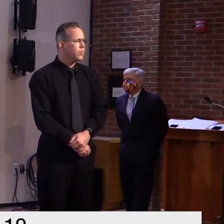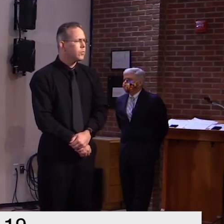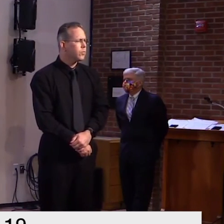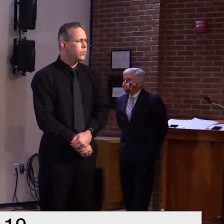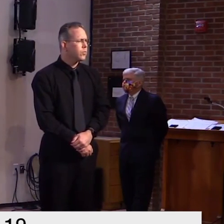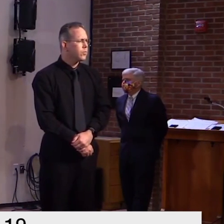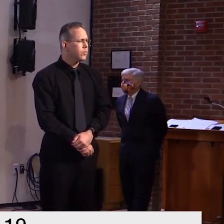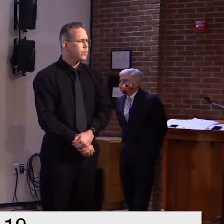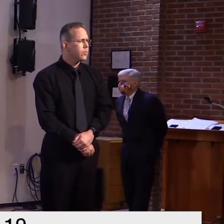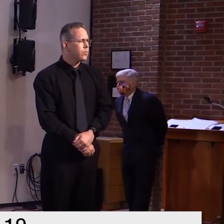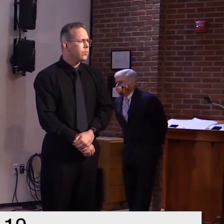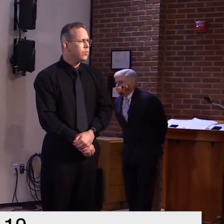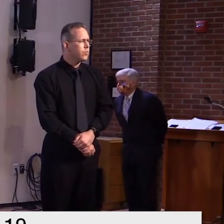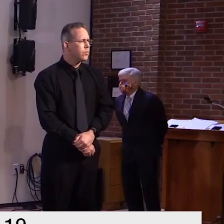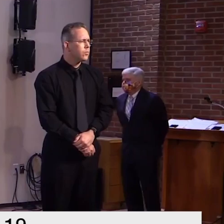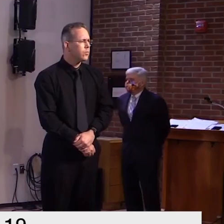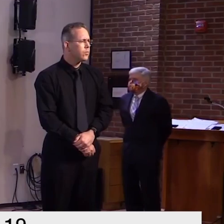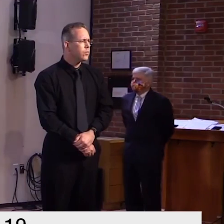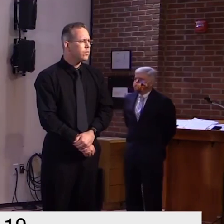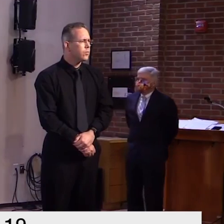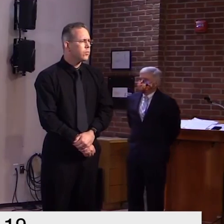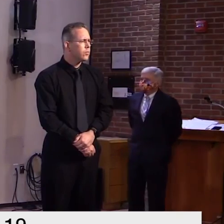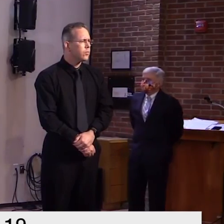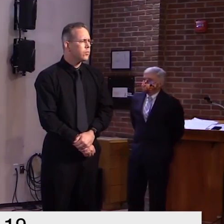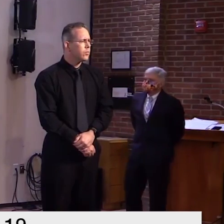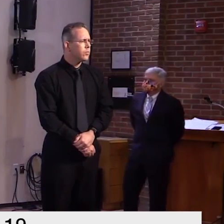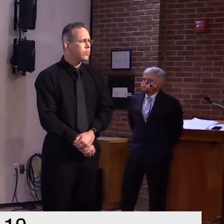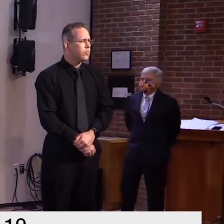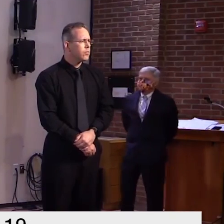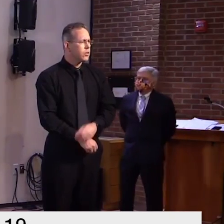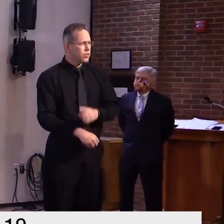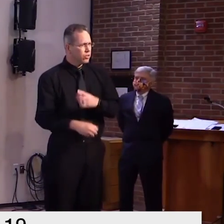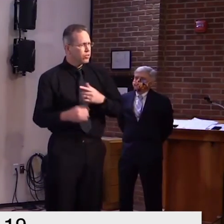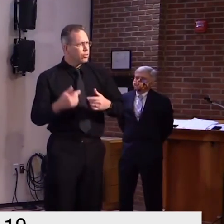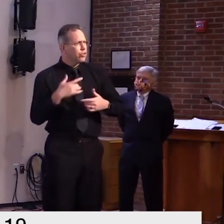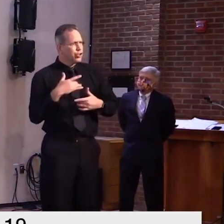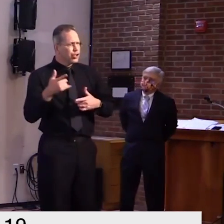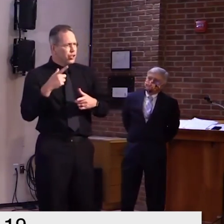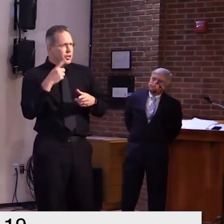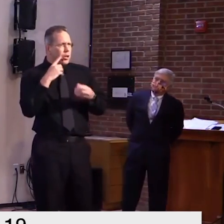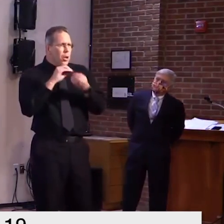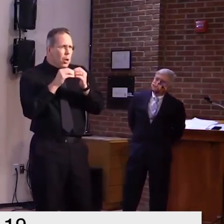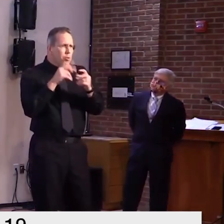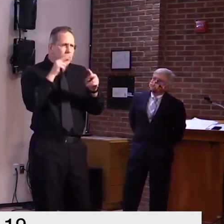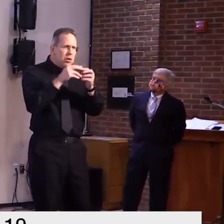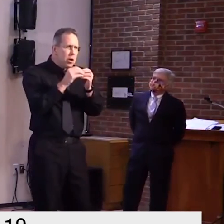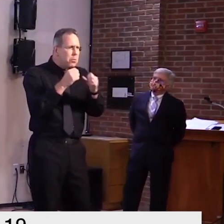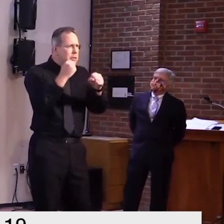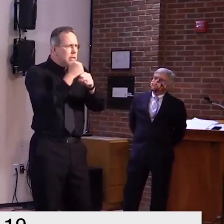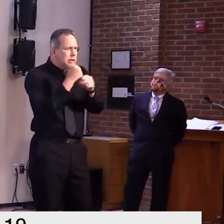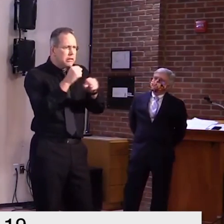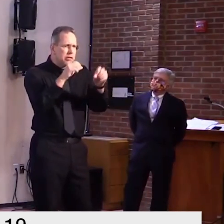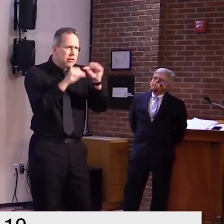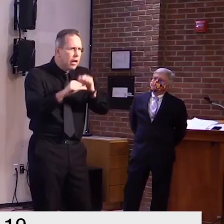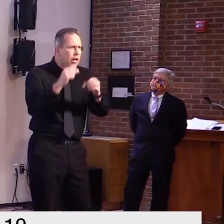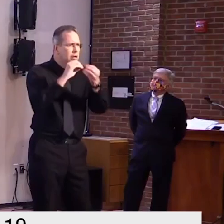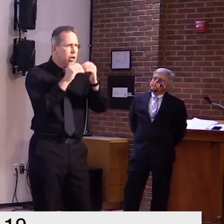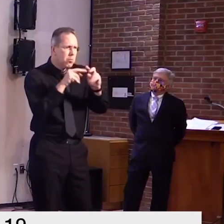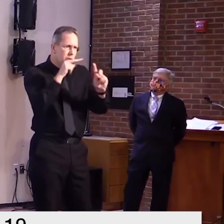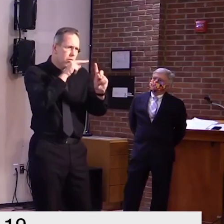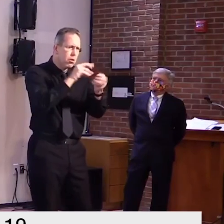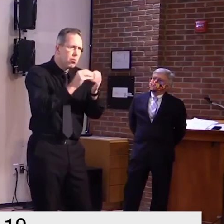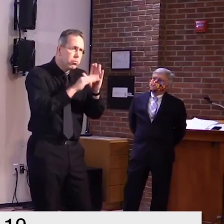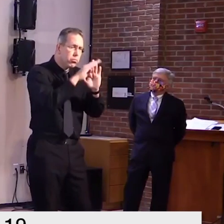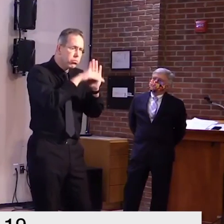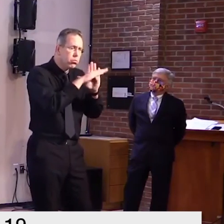yeah i'll agree with what